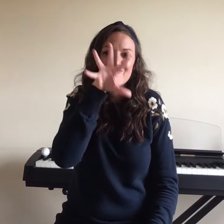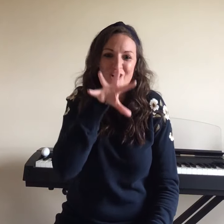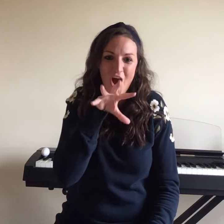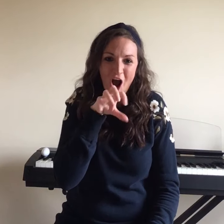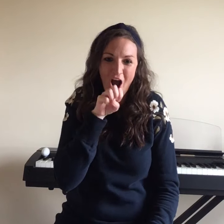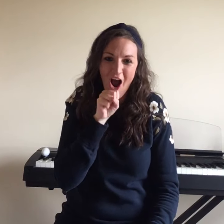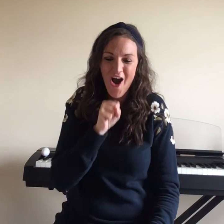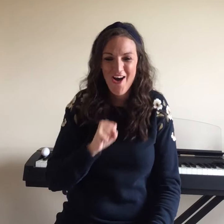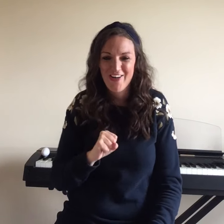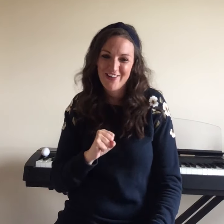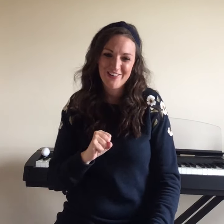roar.